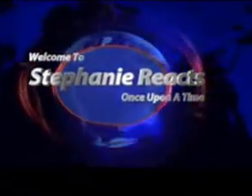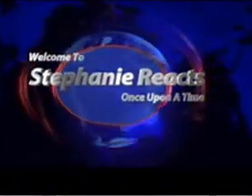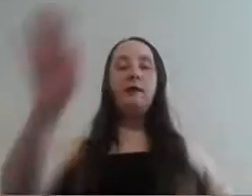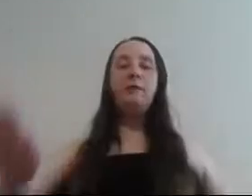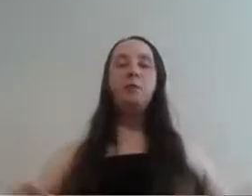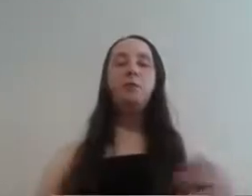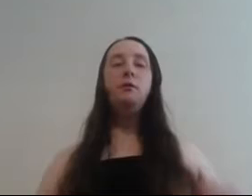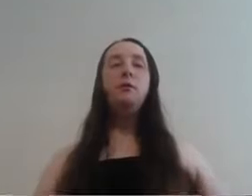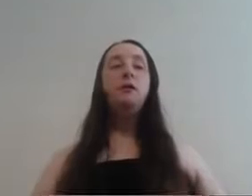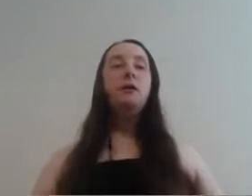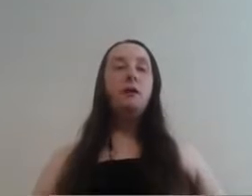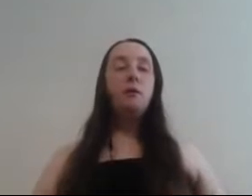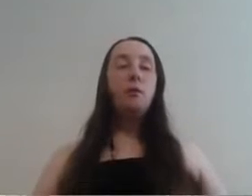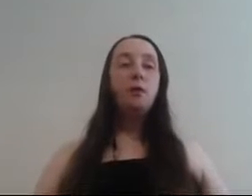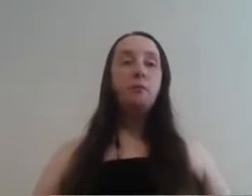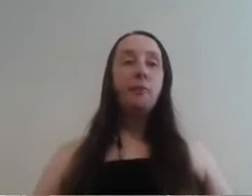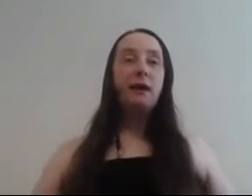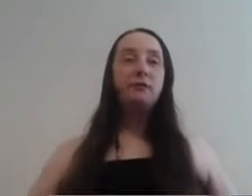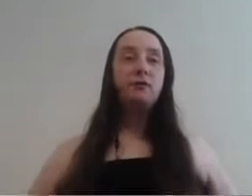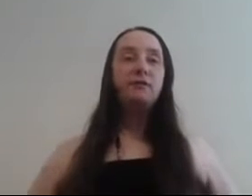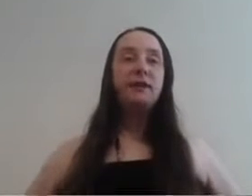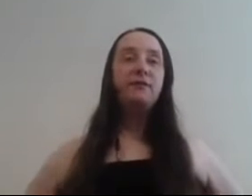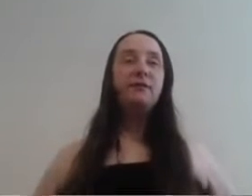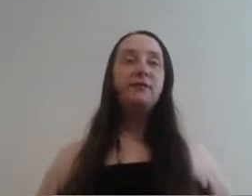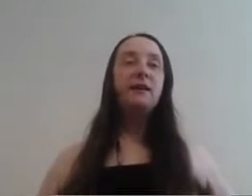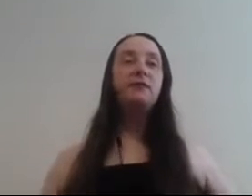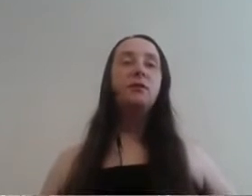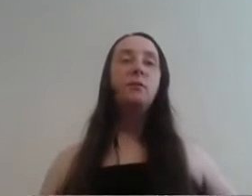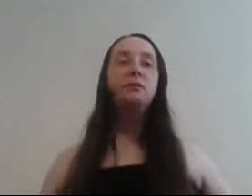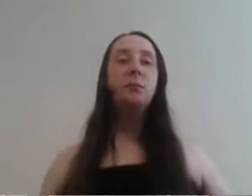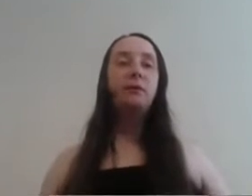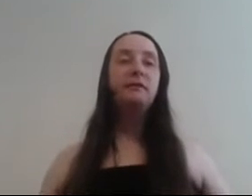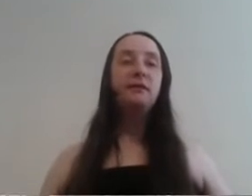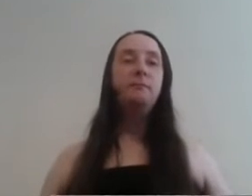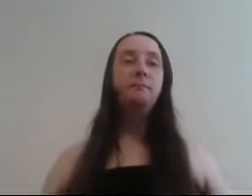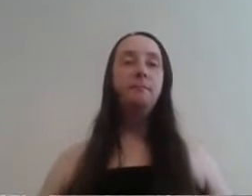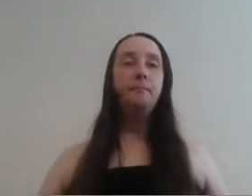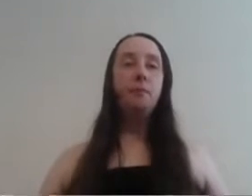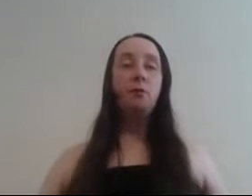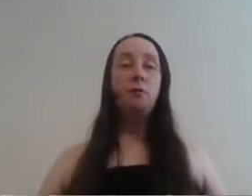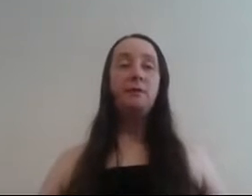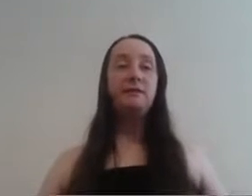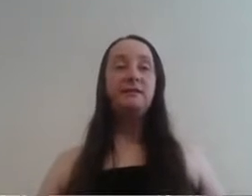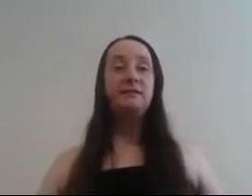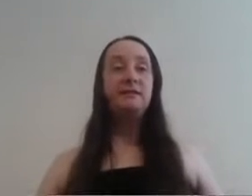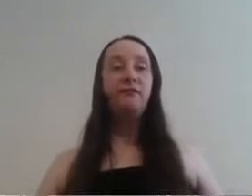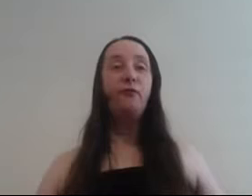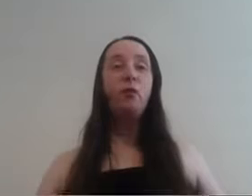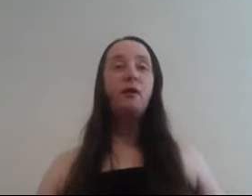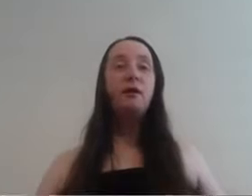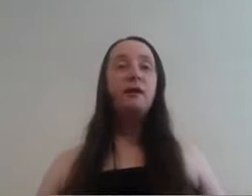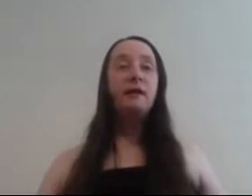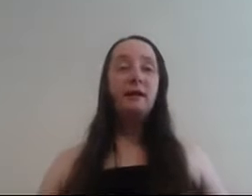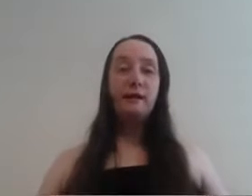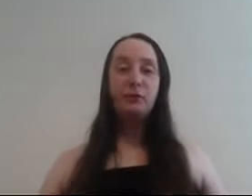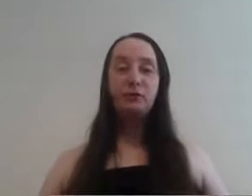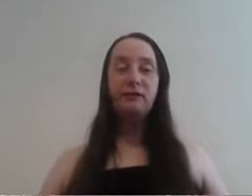hey everyone and welcome back to Stephanie reacts to once upon a time so this is season 4 episode